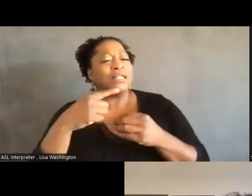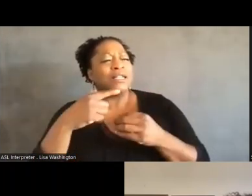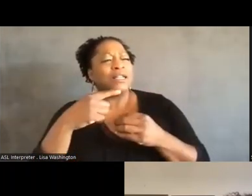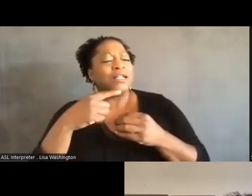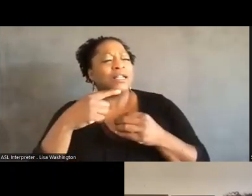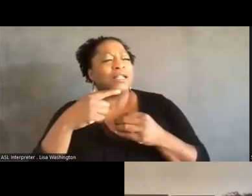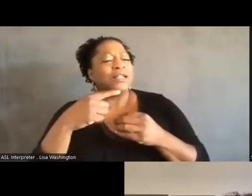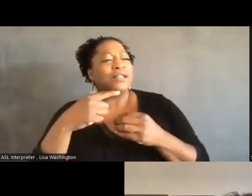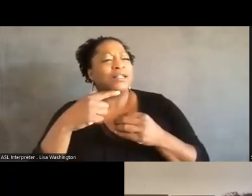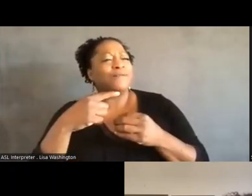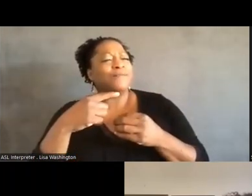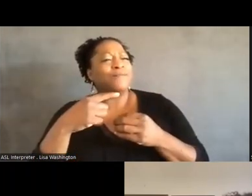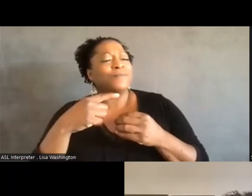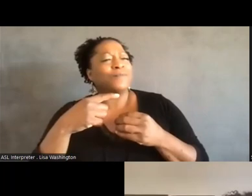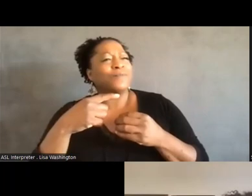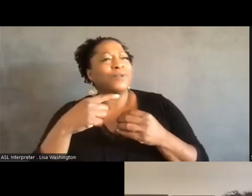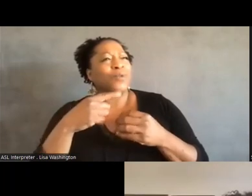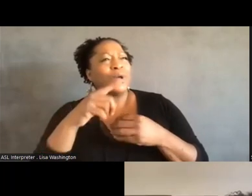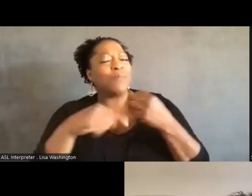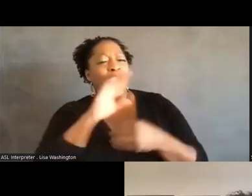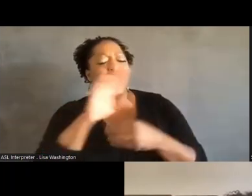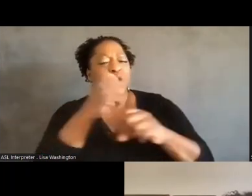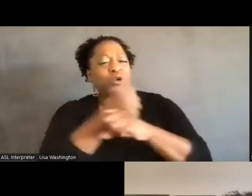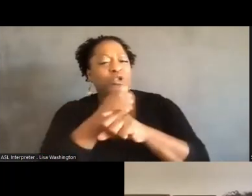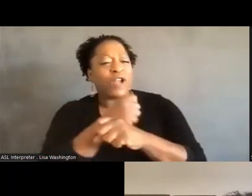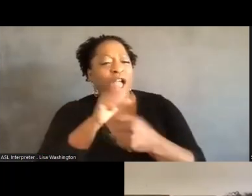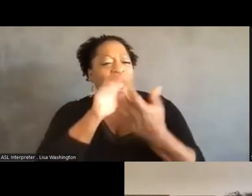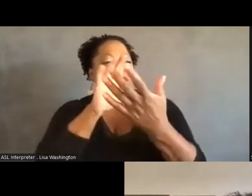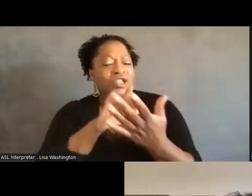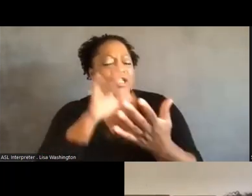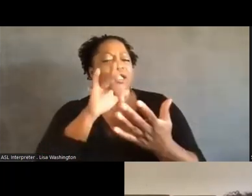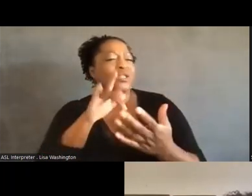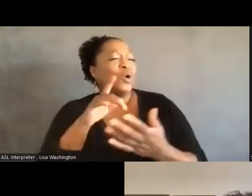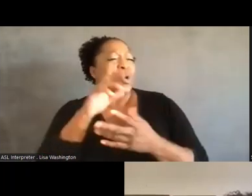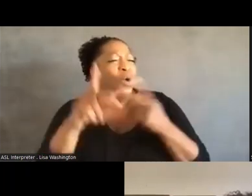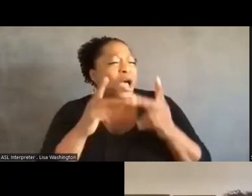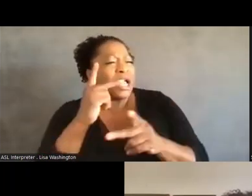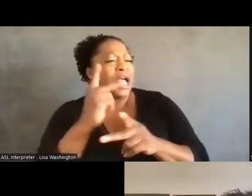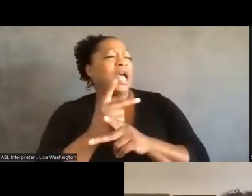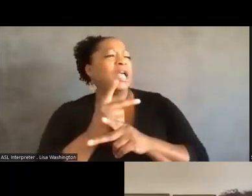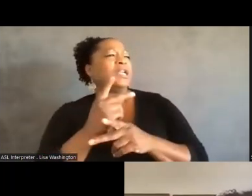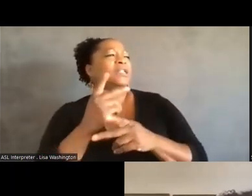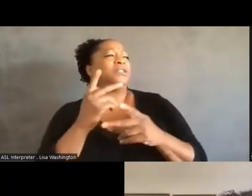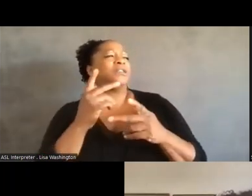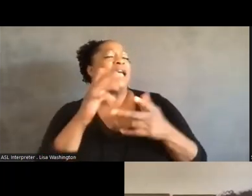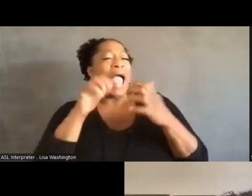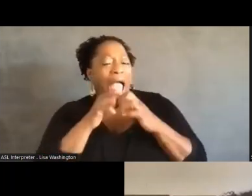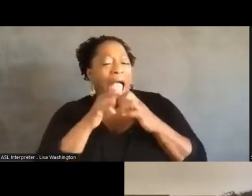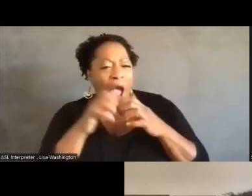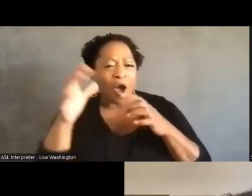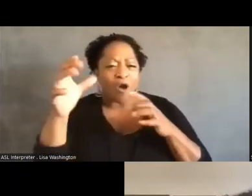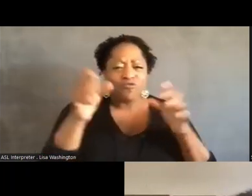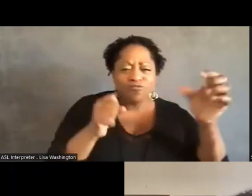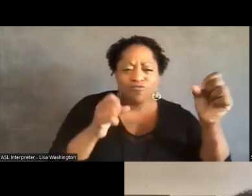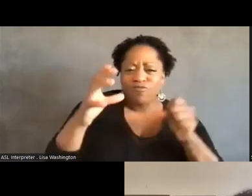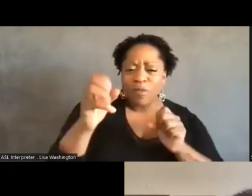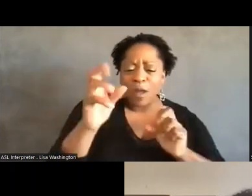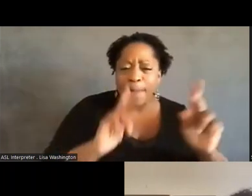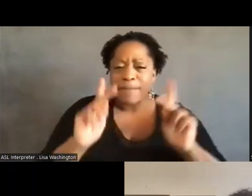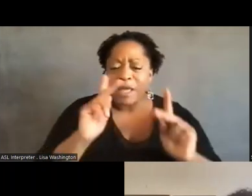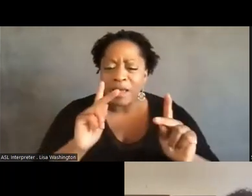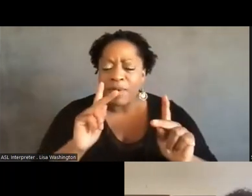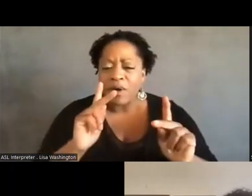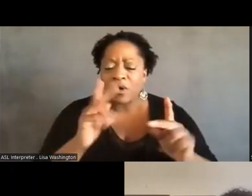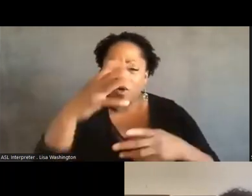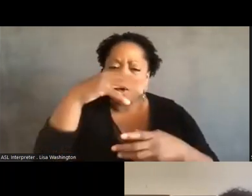strategies that you used to bring in and bring people in where you were wanting